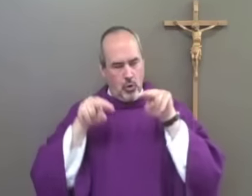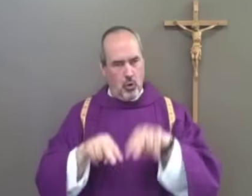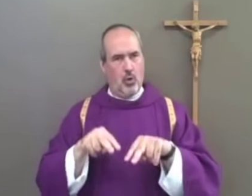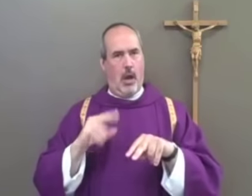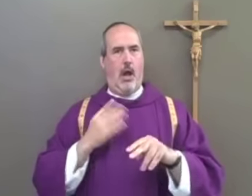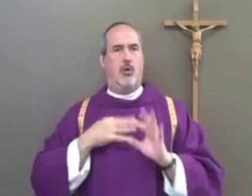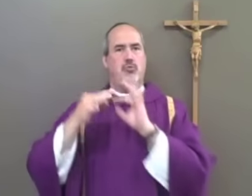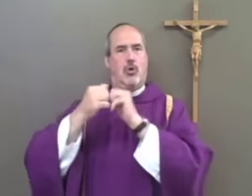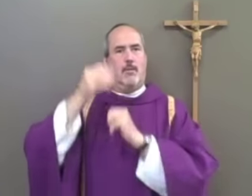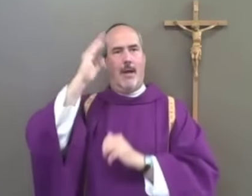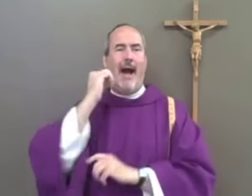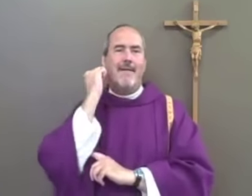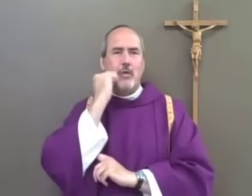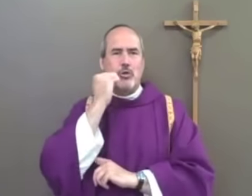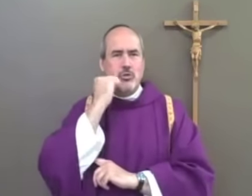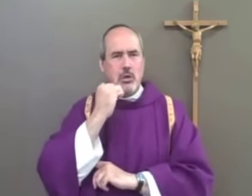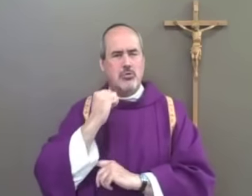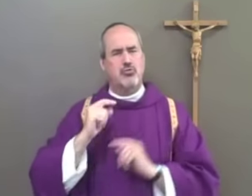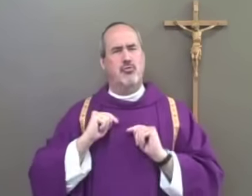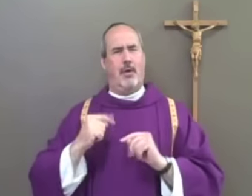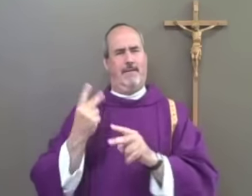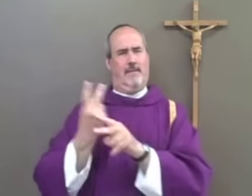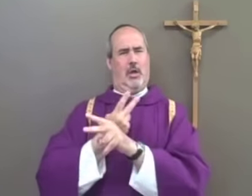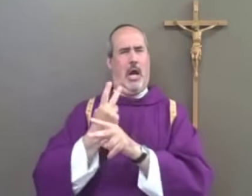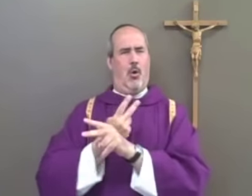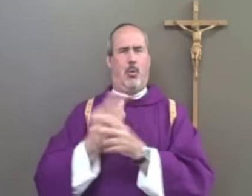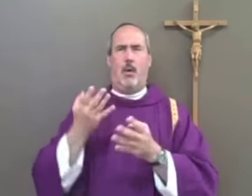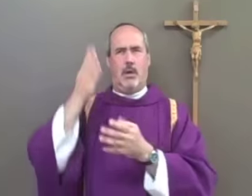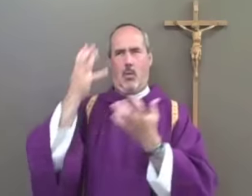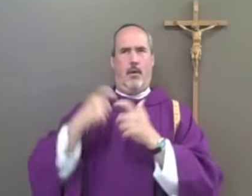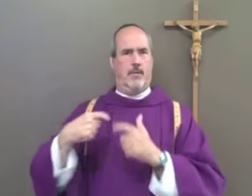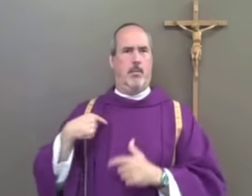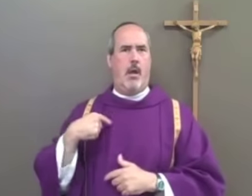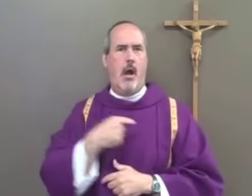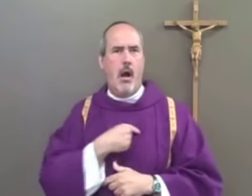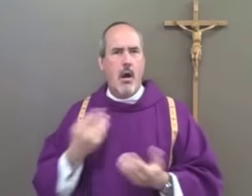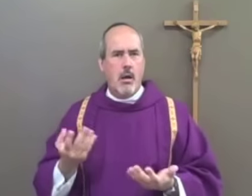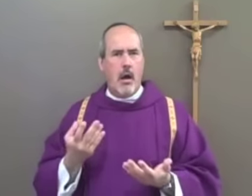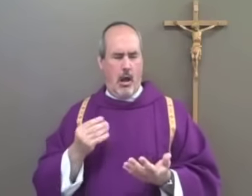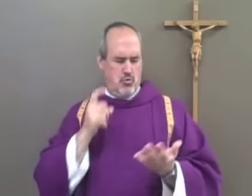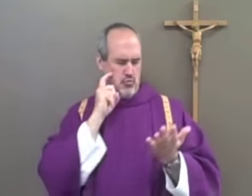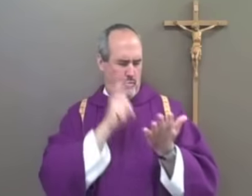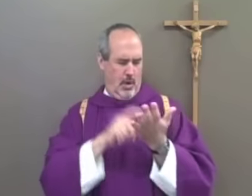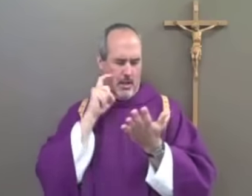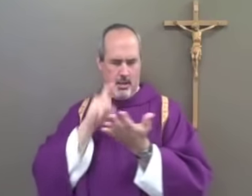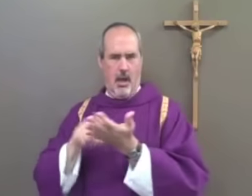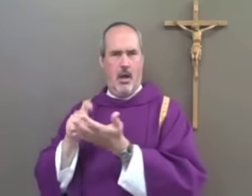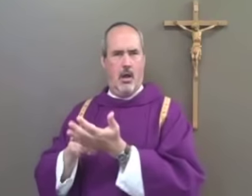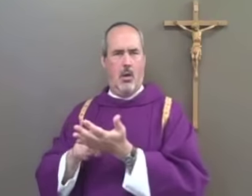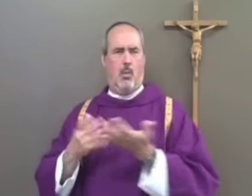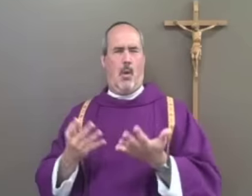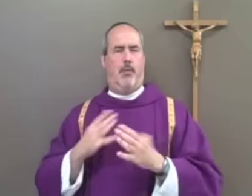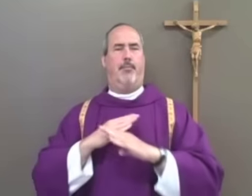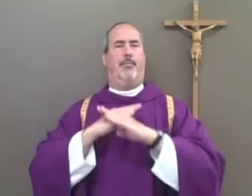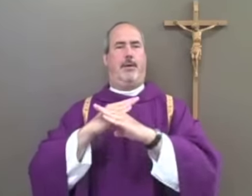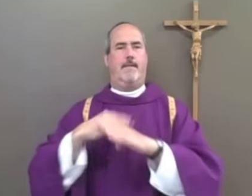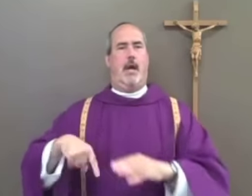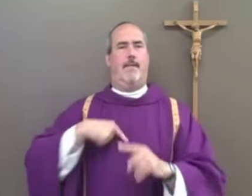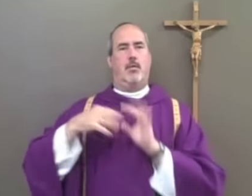where we can sit and look at our relationship with God every single day to try and figure out what God wants from each and every one of